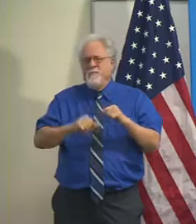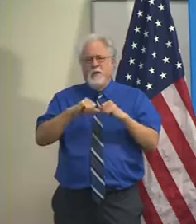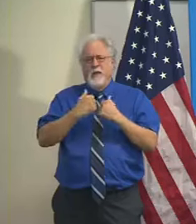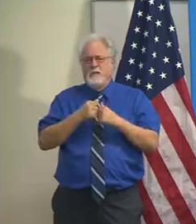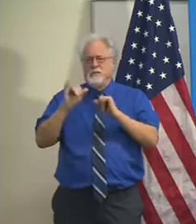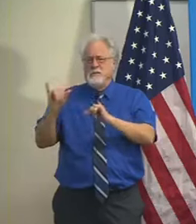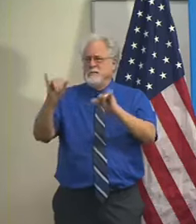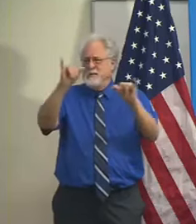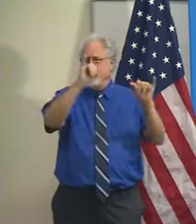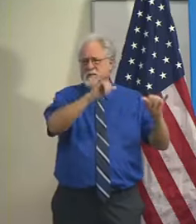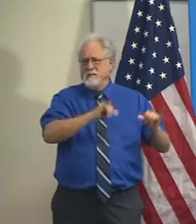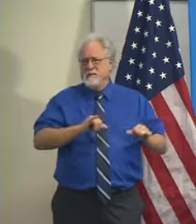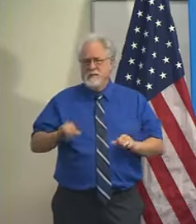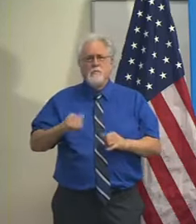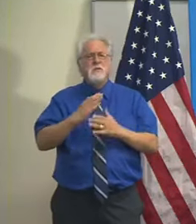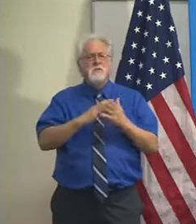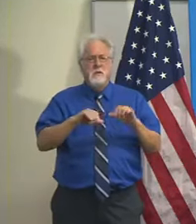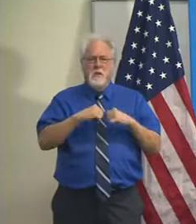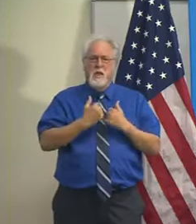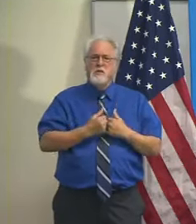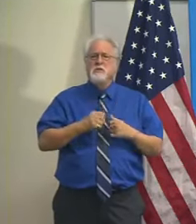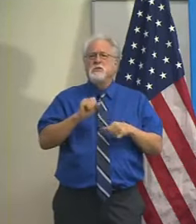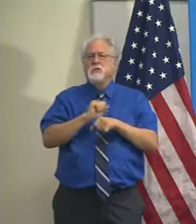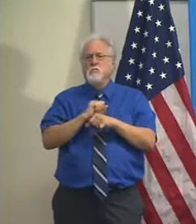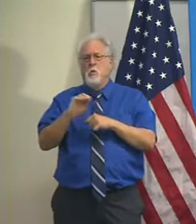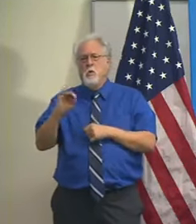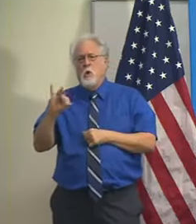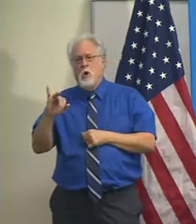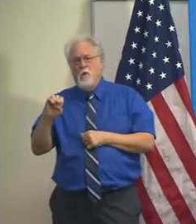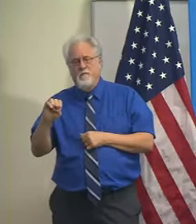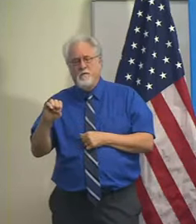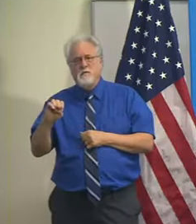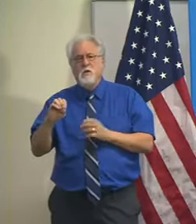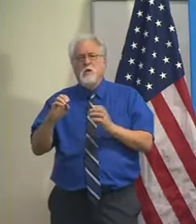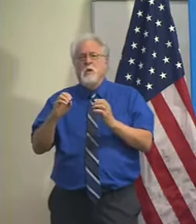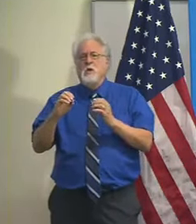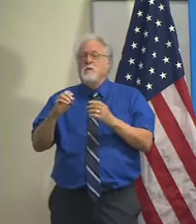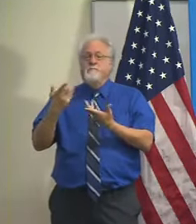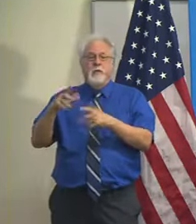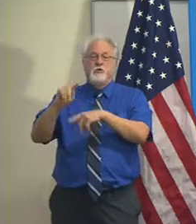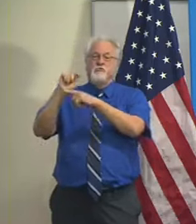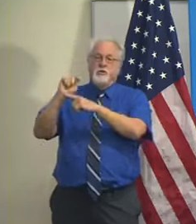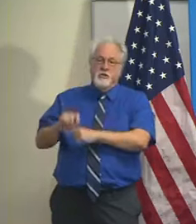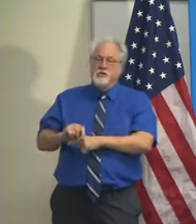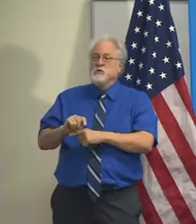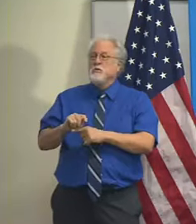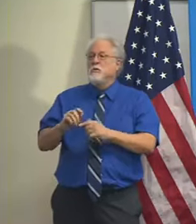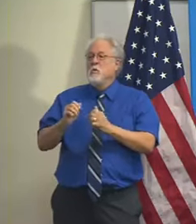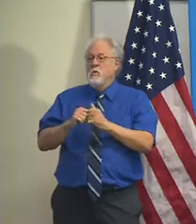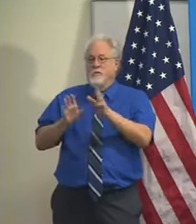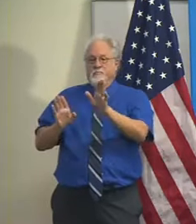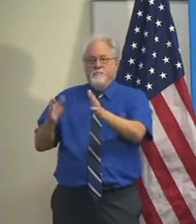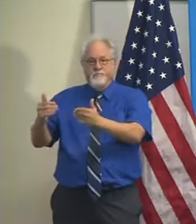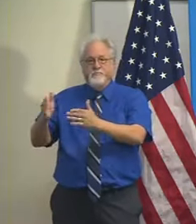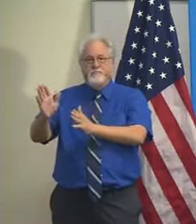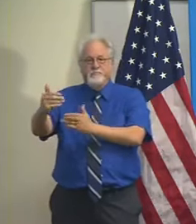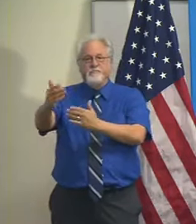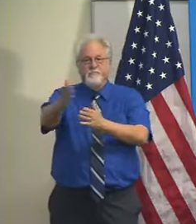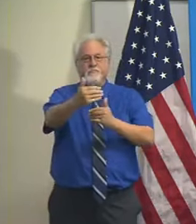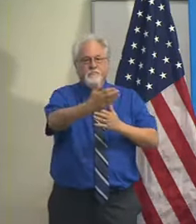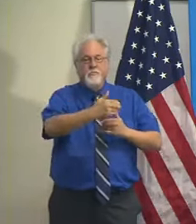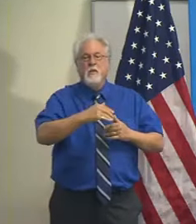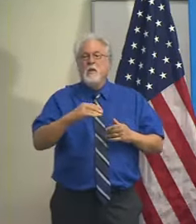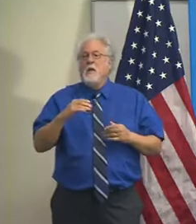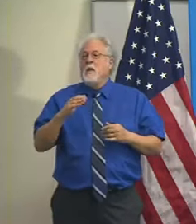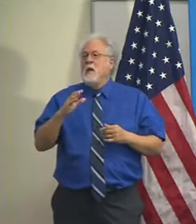uh, is the same. Some agencies work in office buildings that are more or less traditional and, and with cubicles and, and, and so forth.